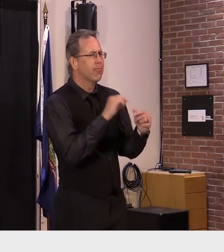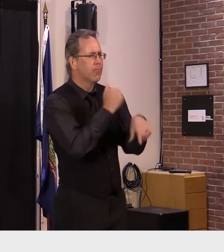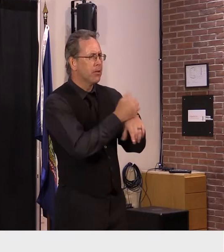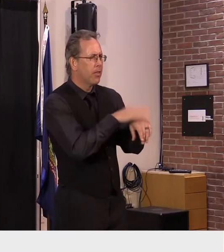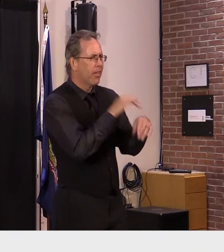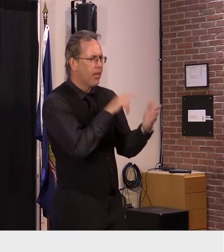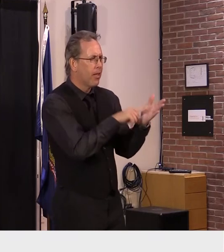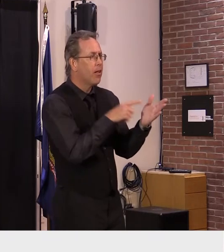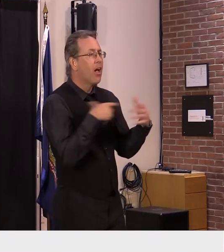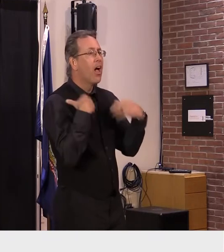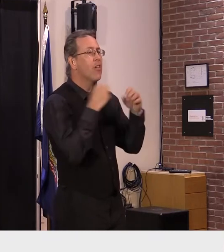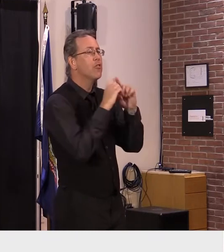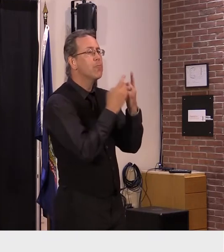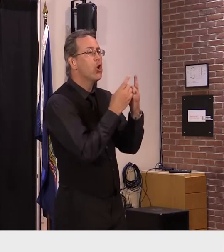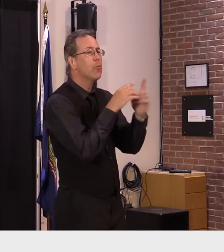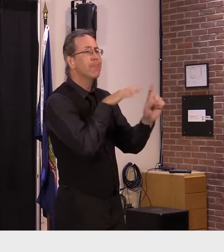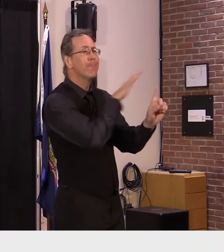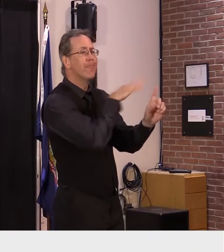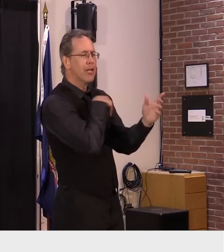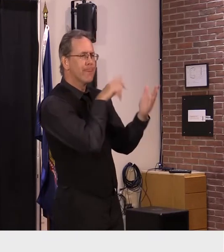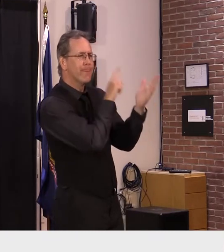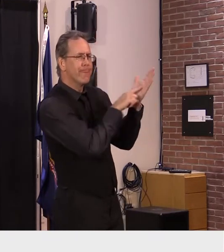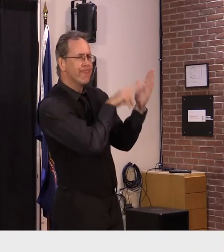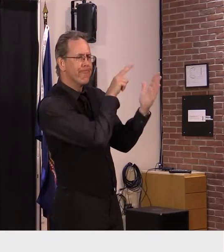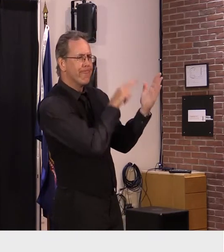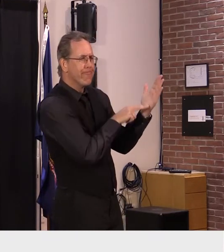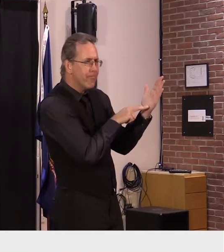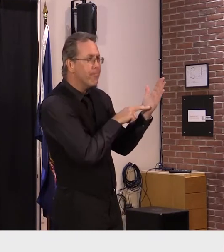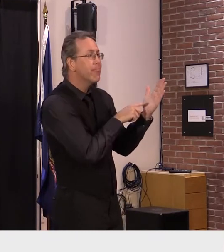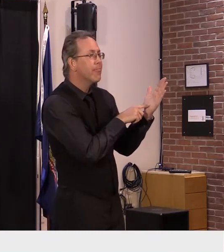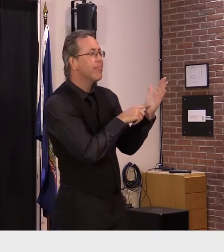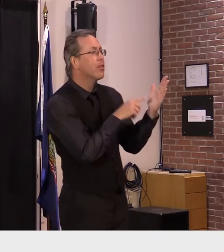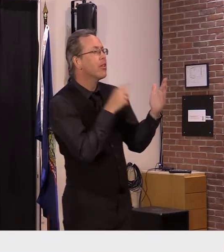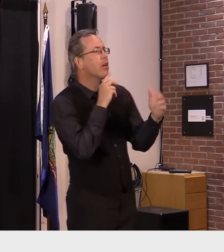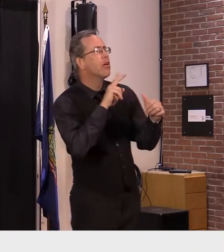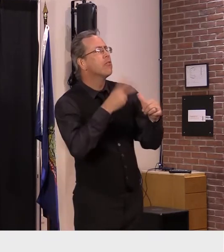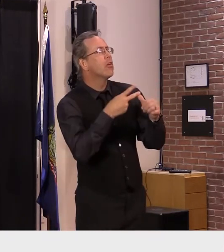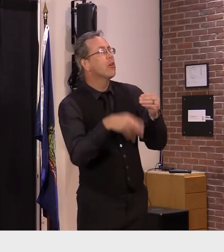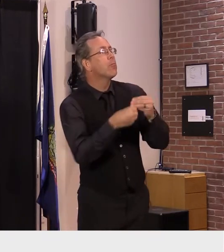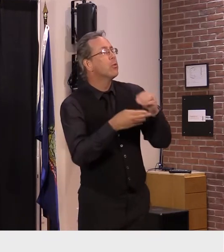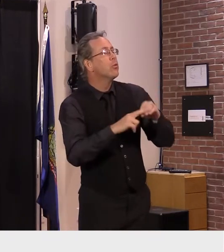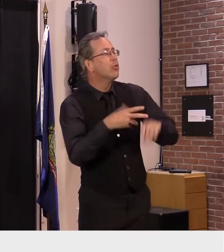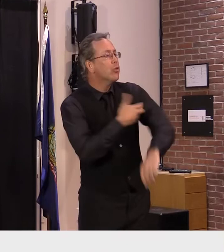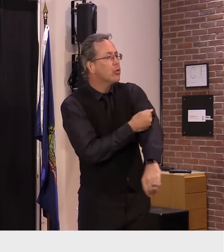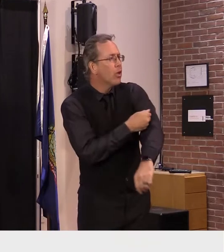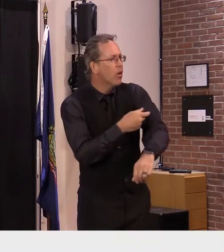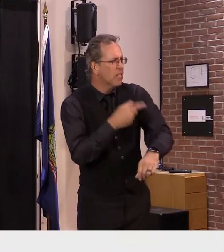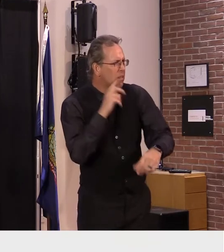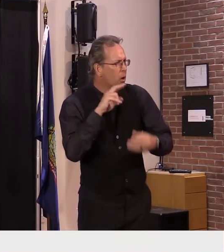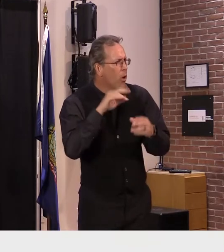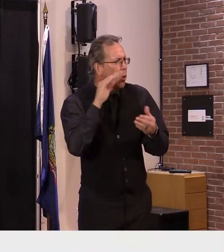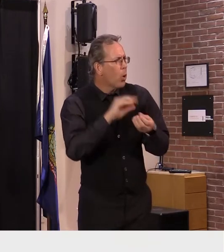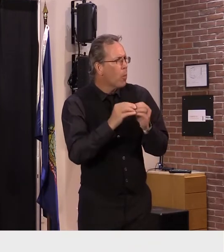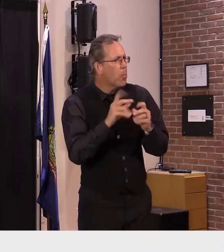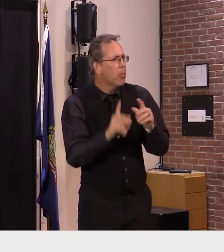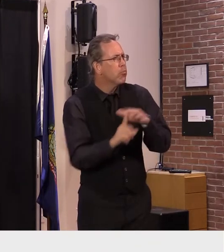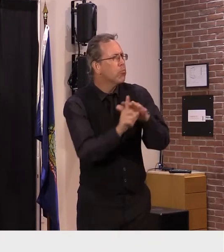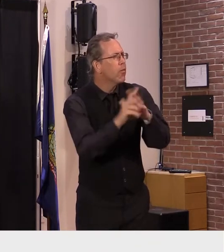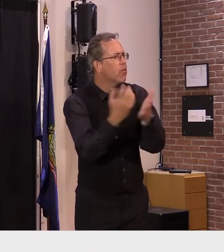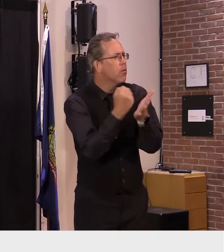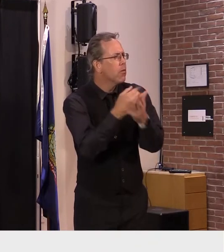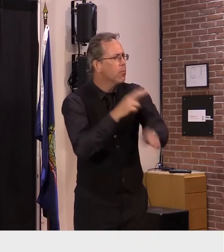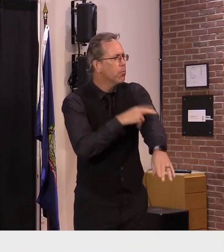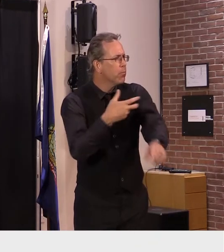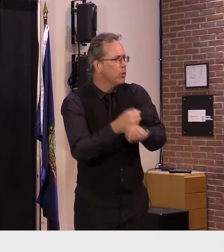actually showing that uptake of the second booster has been relatively low i think about 38 percent of